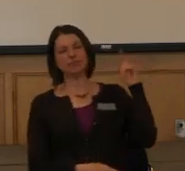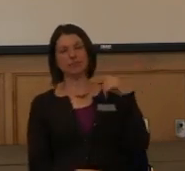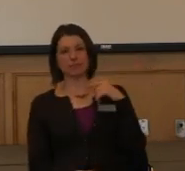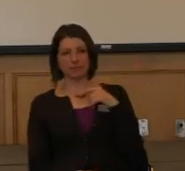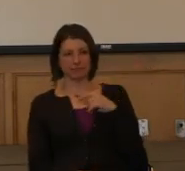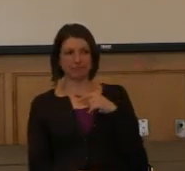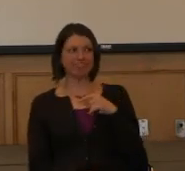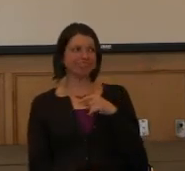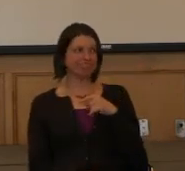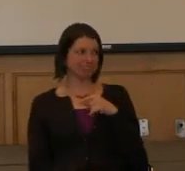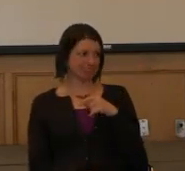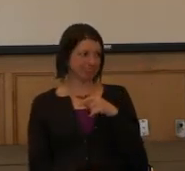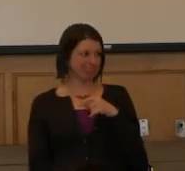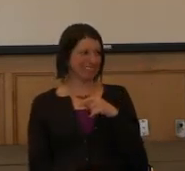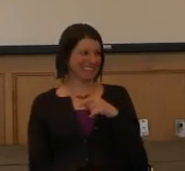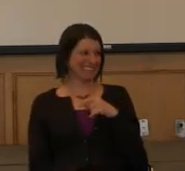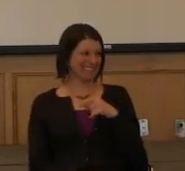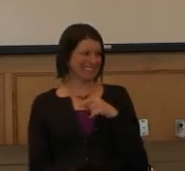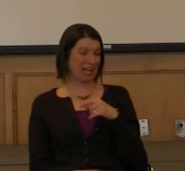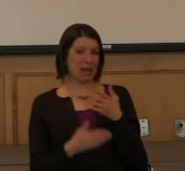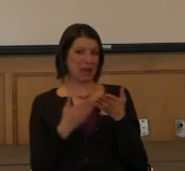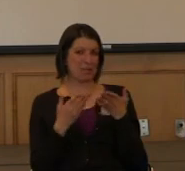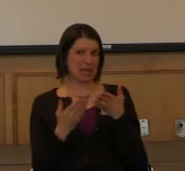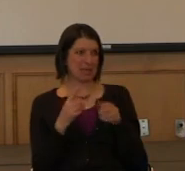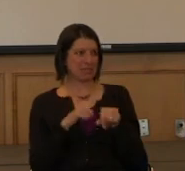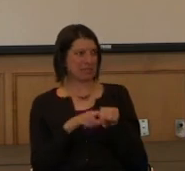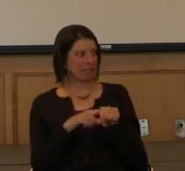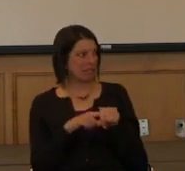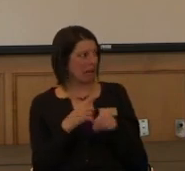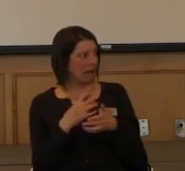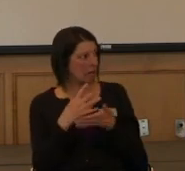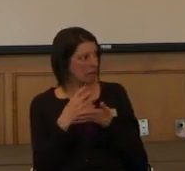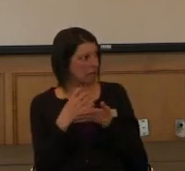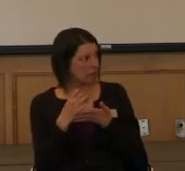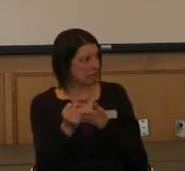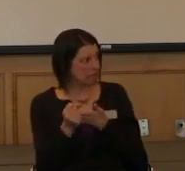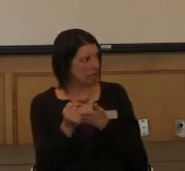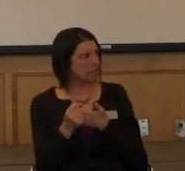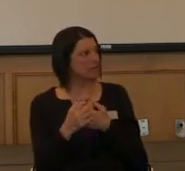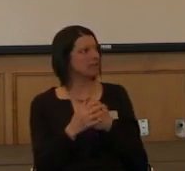I may have gone over time. don't know how to time this.